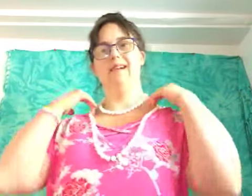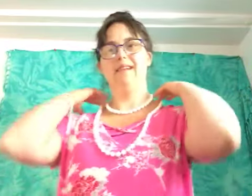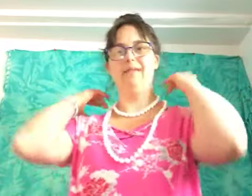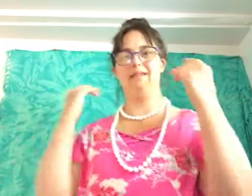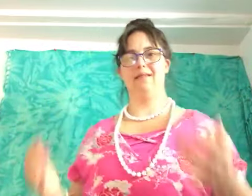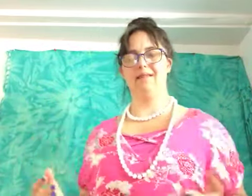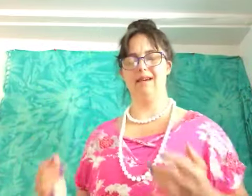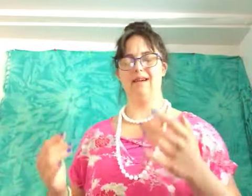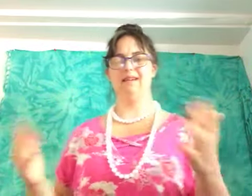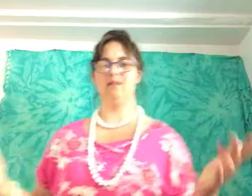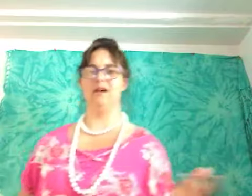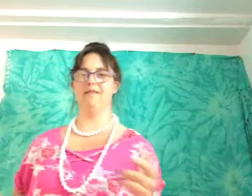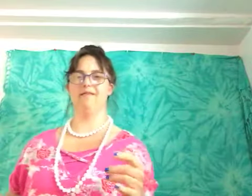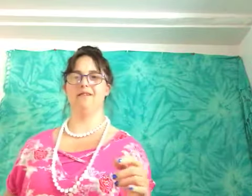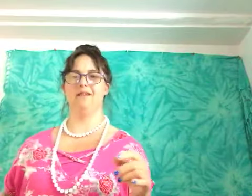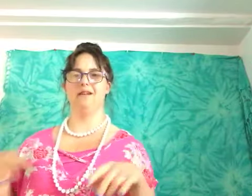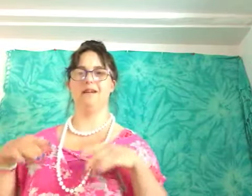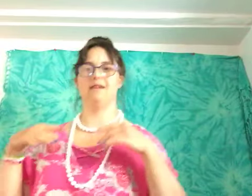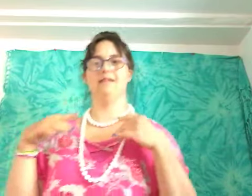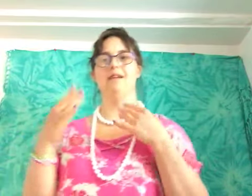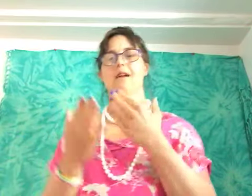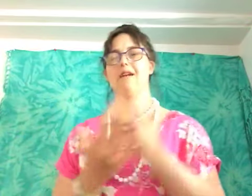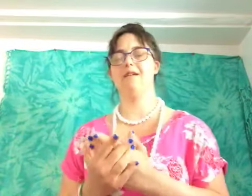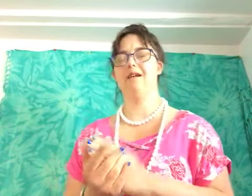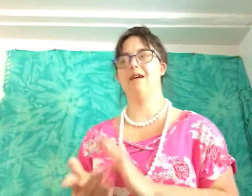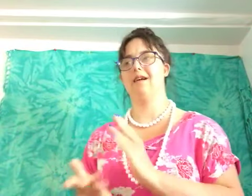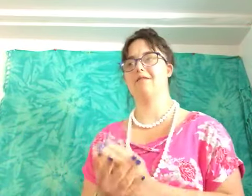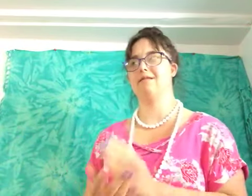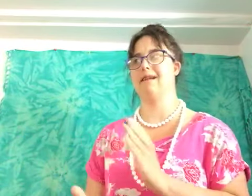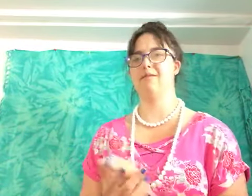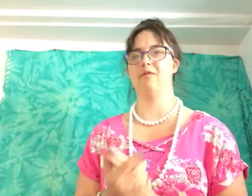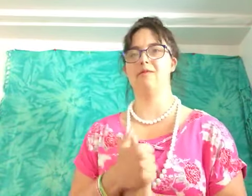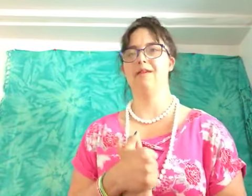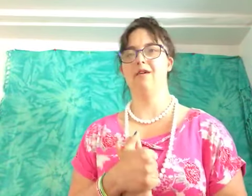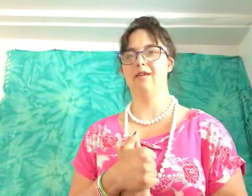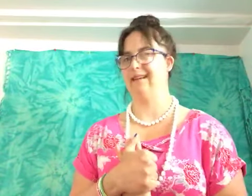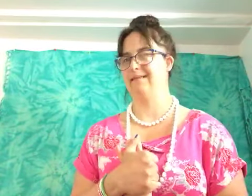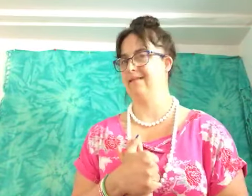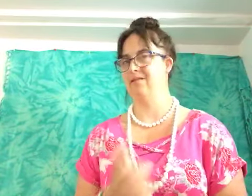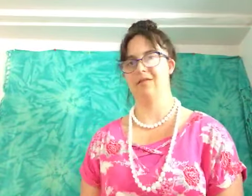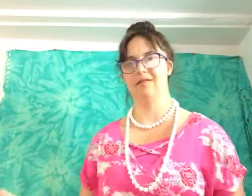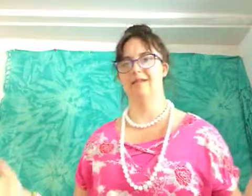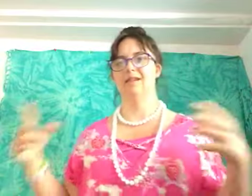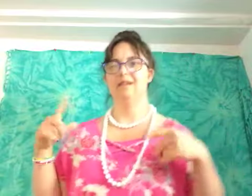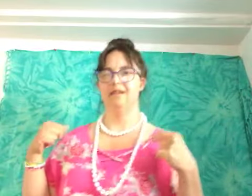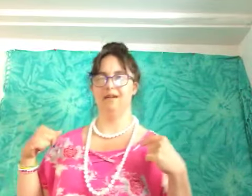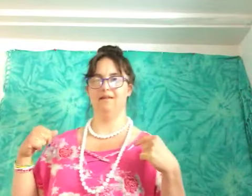that means uh you have like a like like a sustainable audience or uh